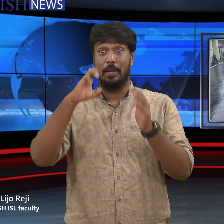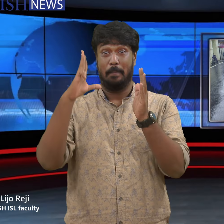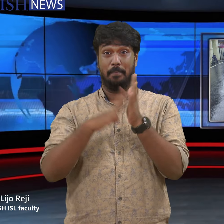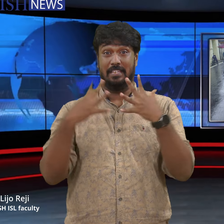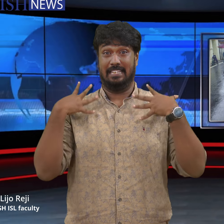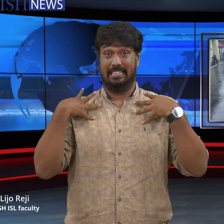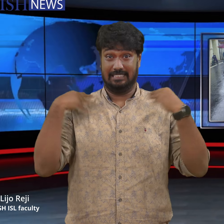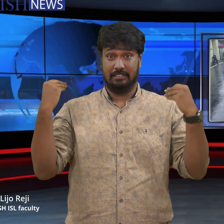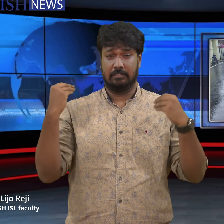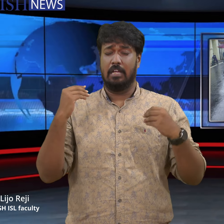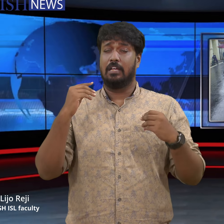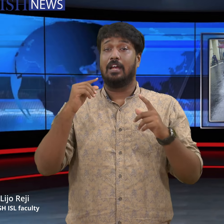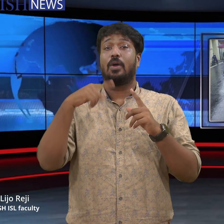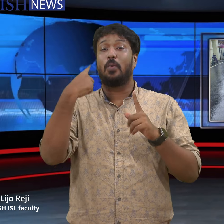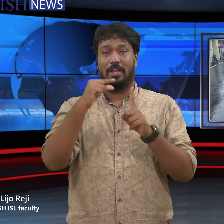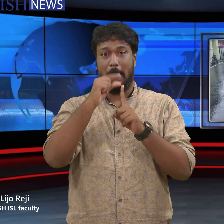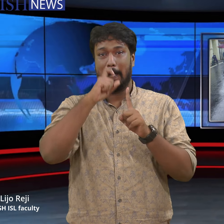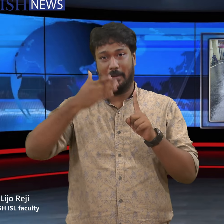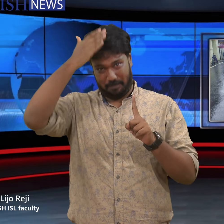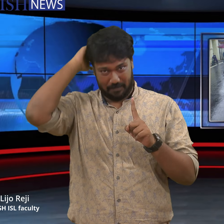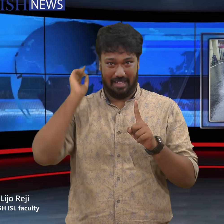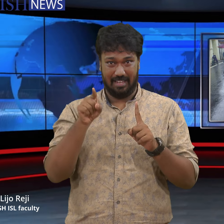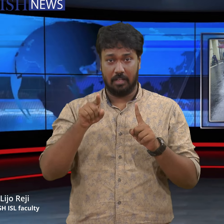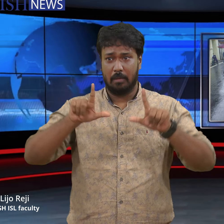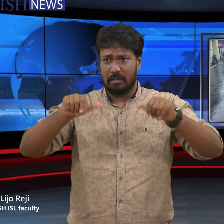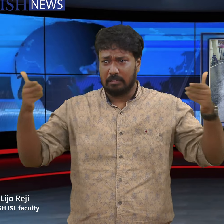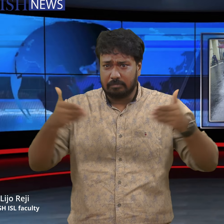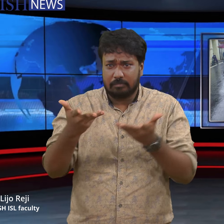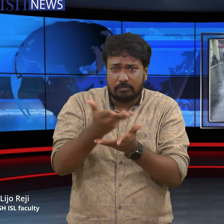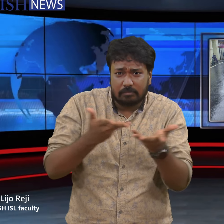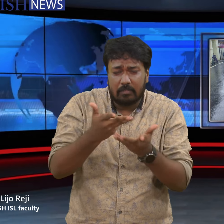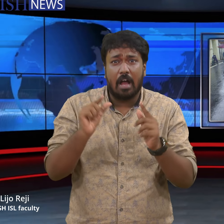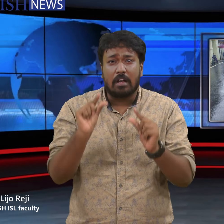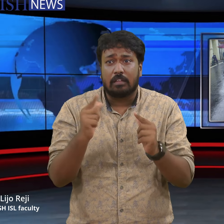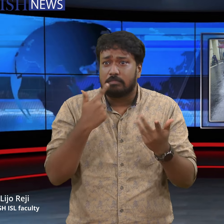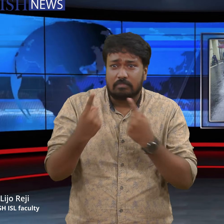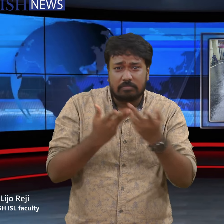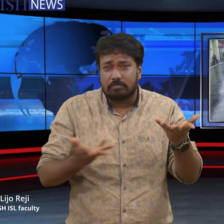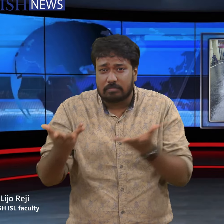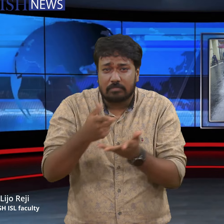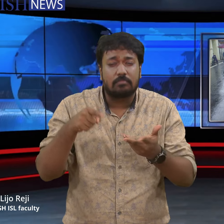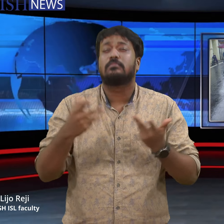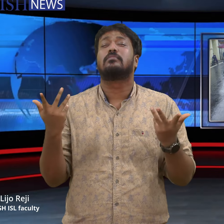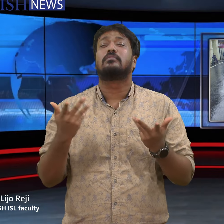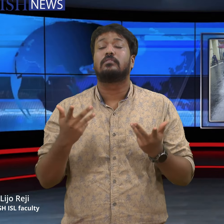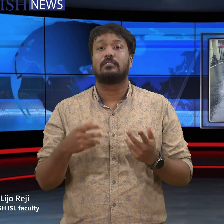Kerala Chief Minister Pinarayi Vijayan urgently conducted an online meeting on July 18 to address the pressing issue of flooding